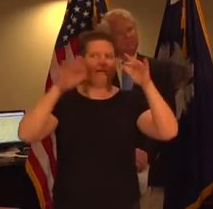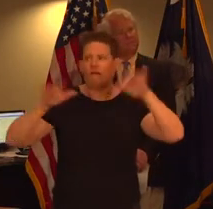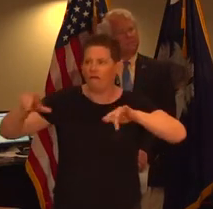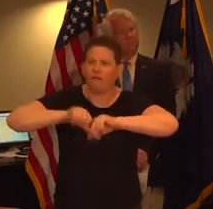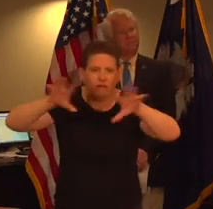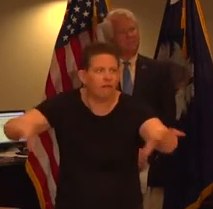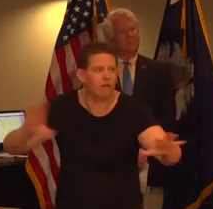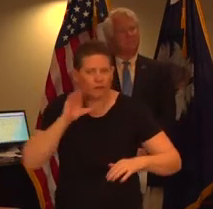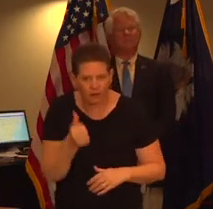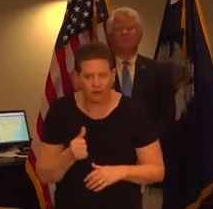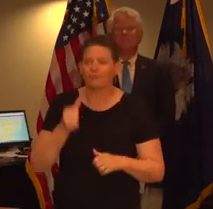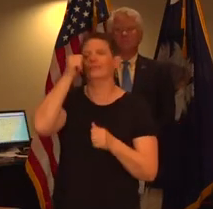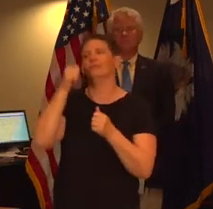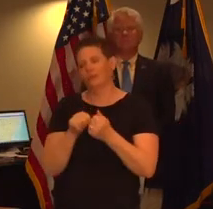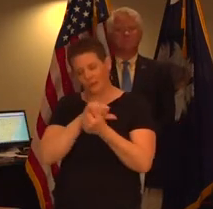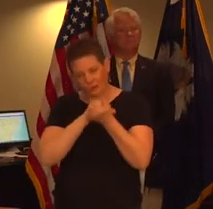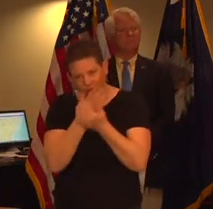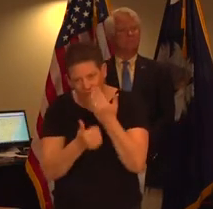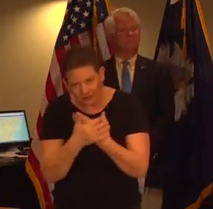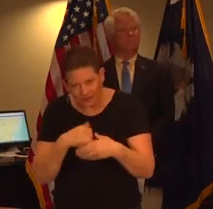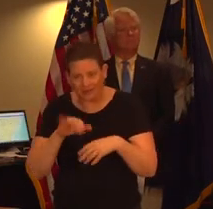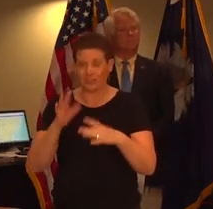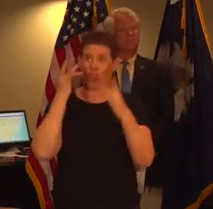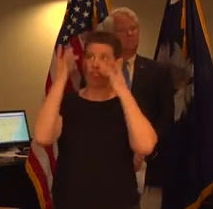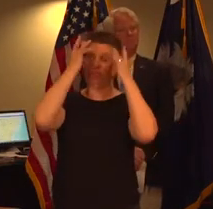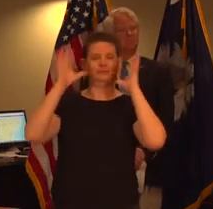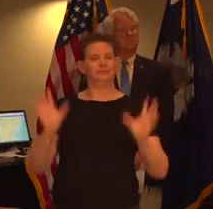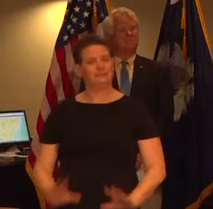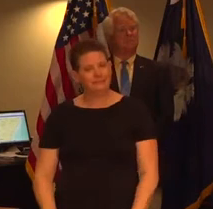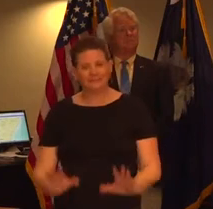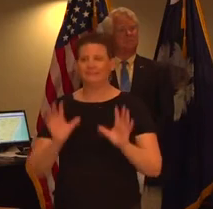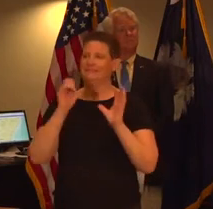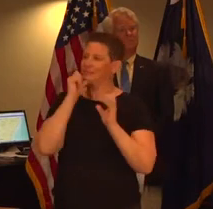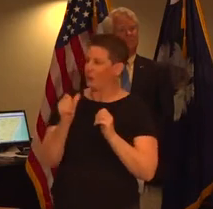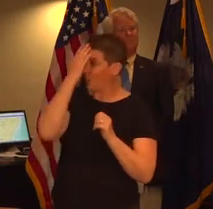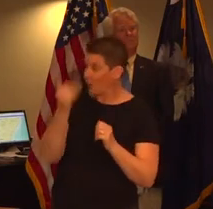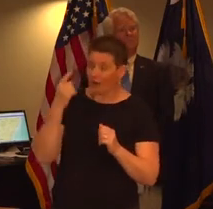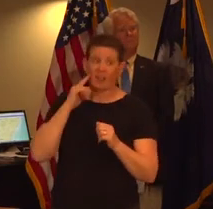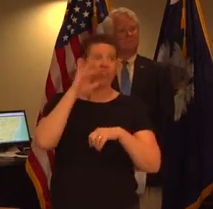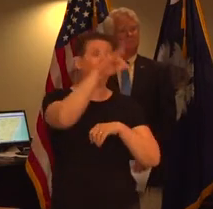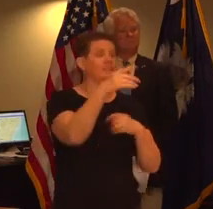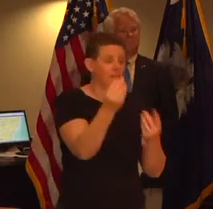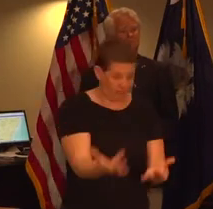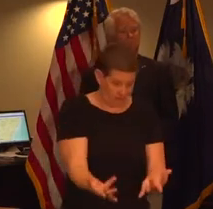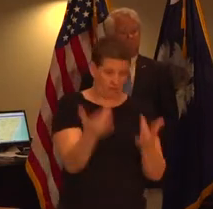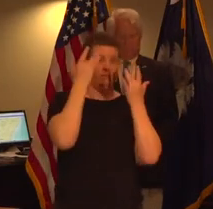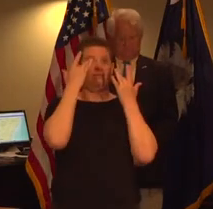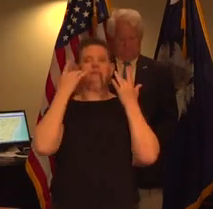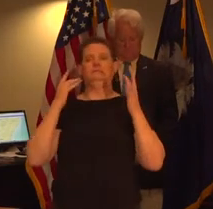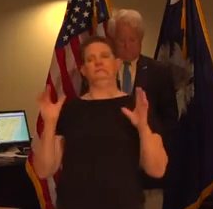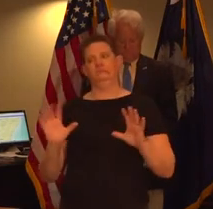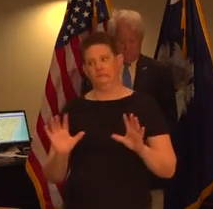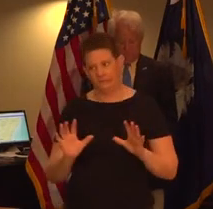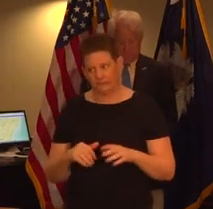everyone remember wash your hands keep your hands away from your eyes your nose your mouth because you may be bringing something from you contacted on